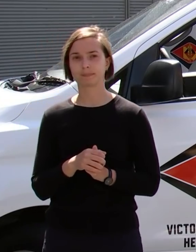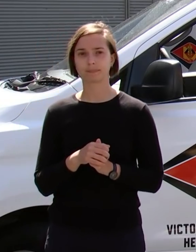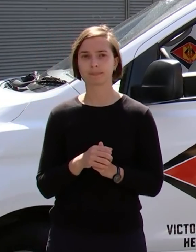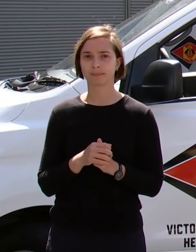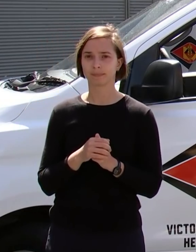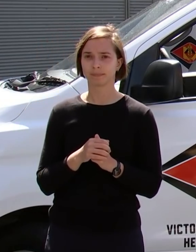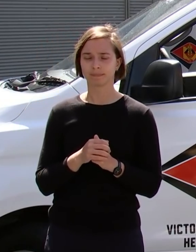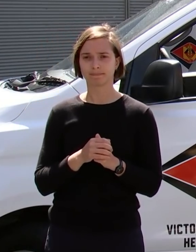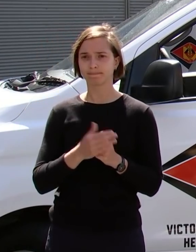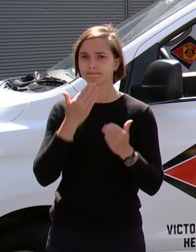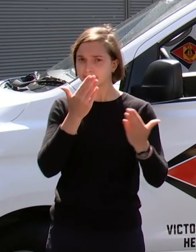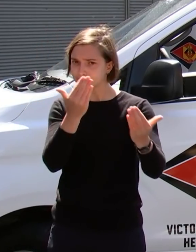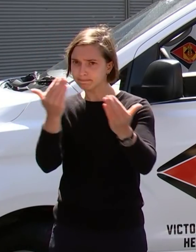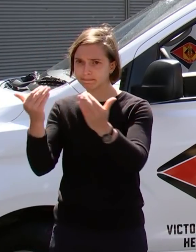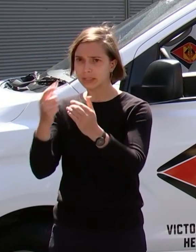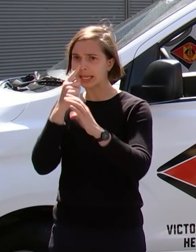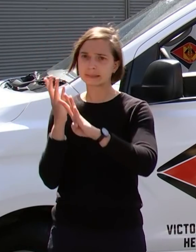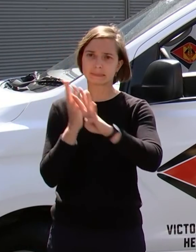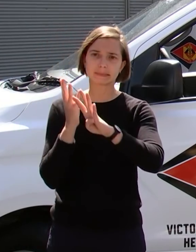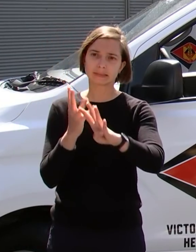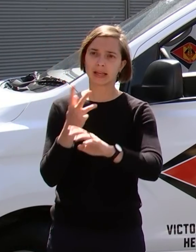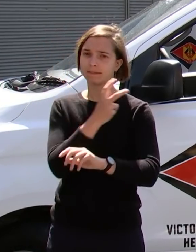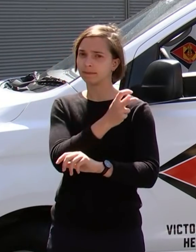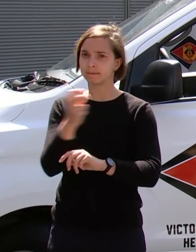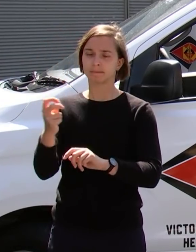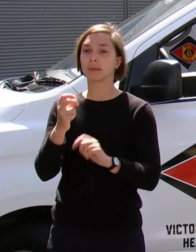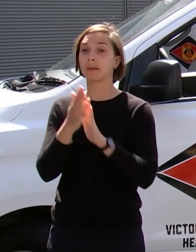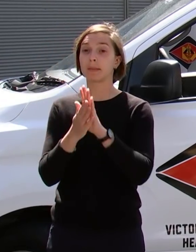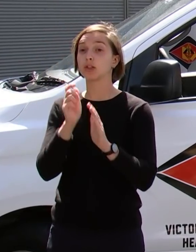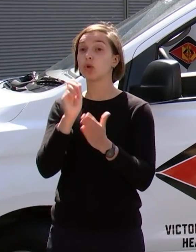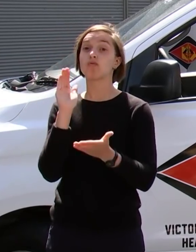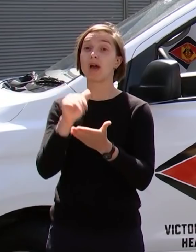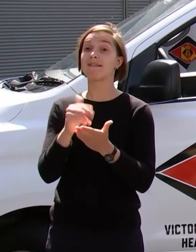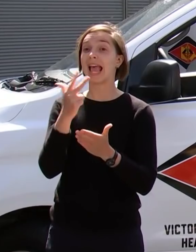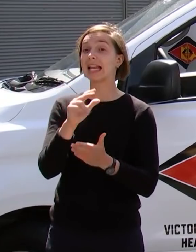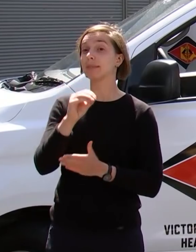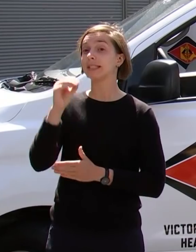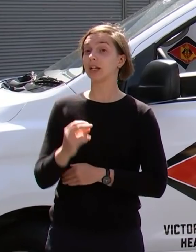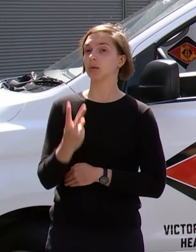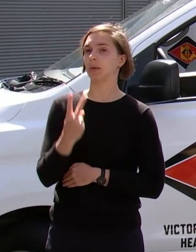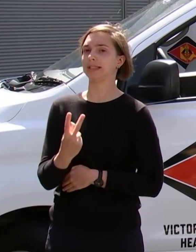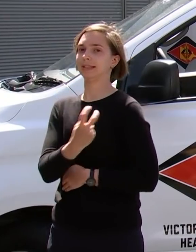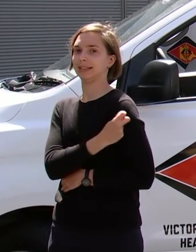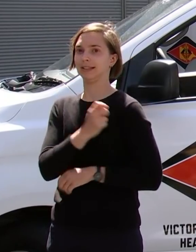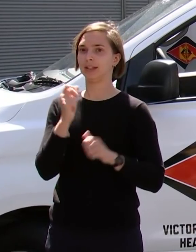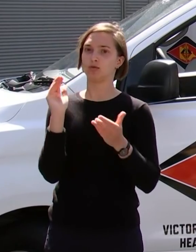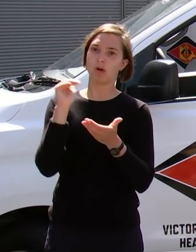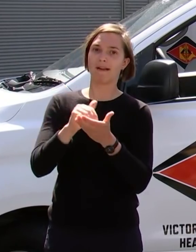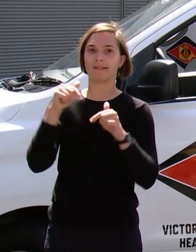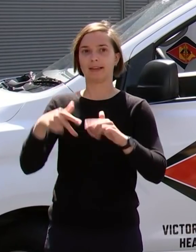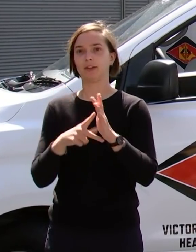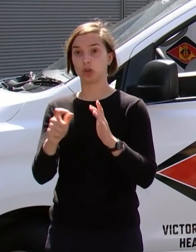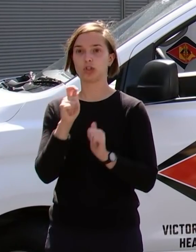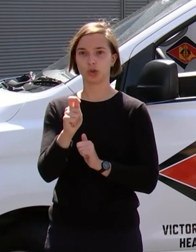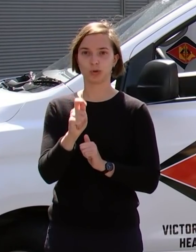80% later this week. And currently, the most important thing we